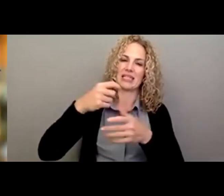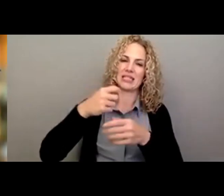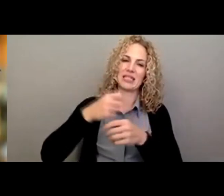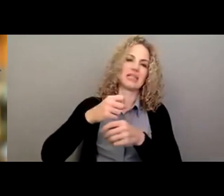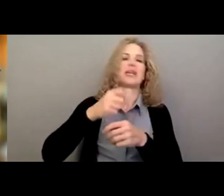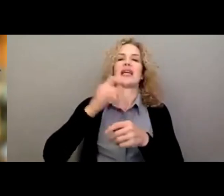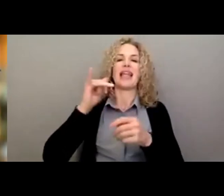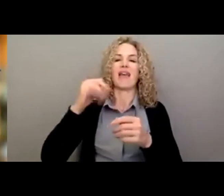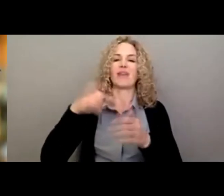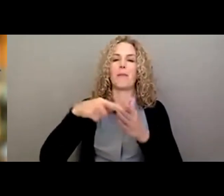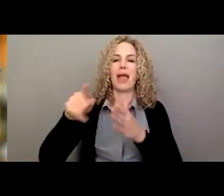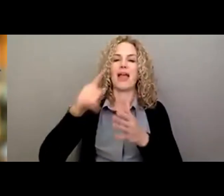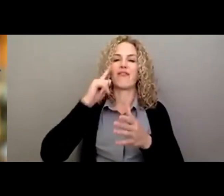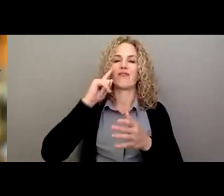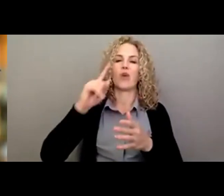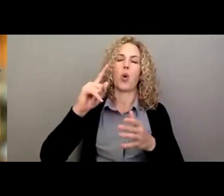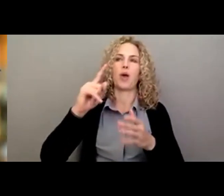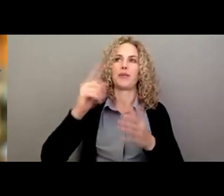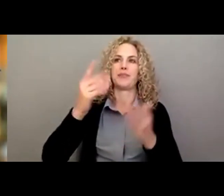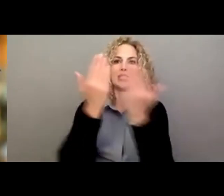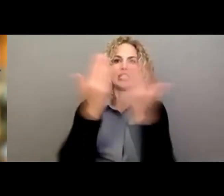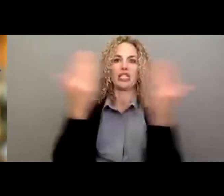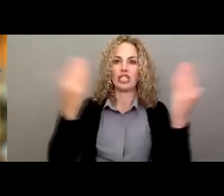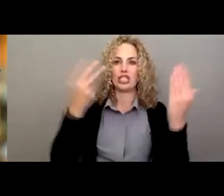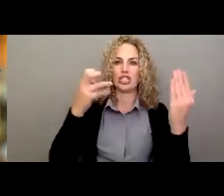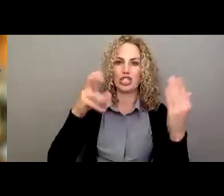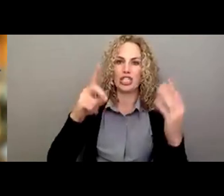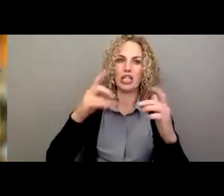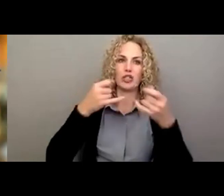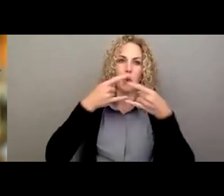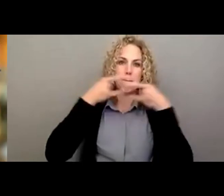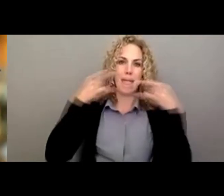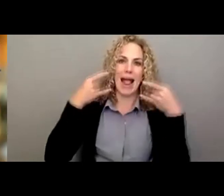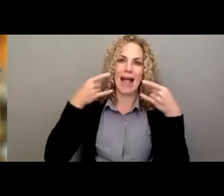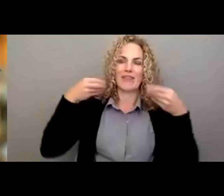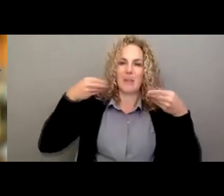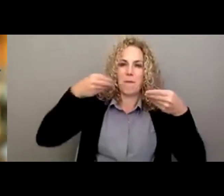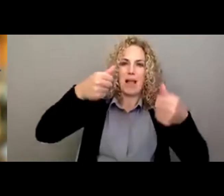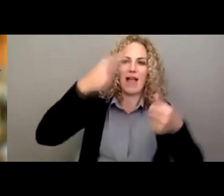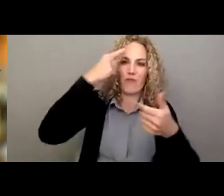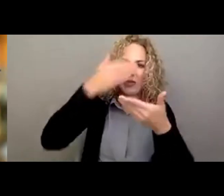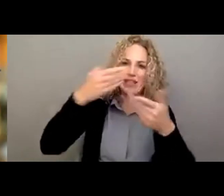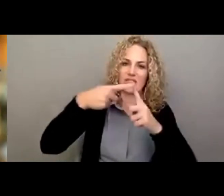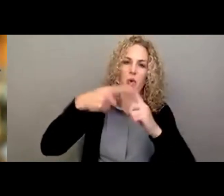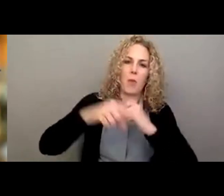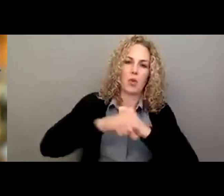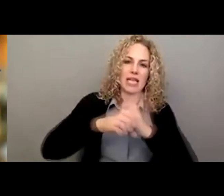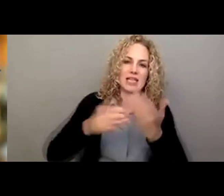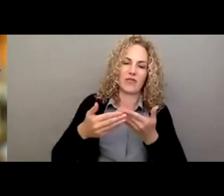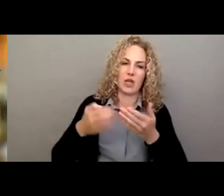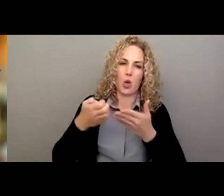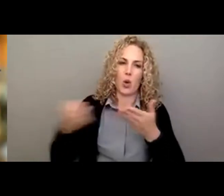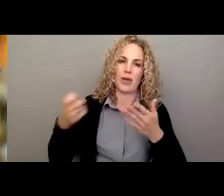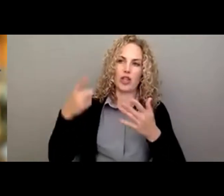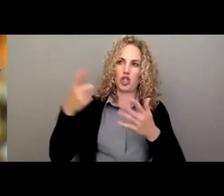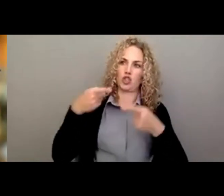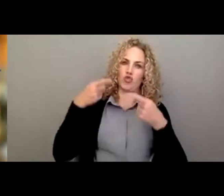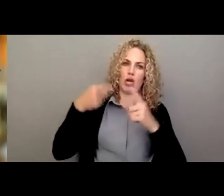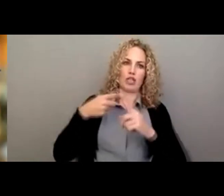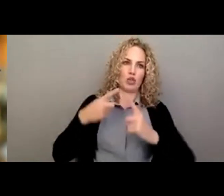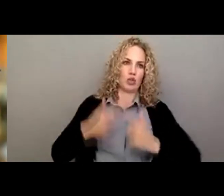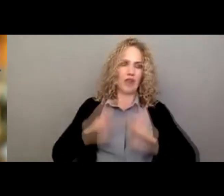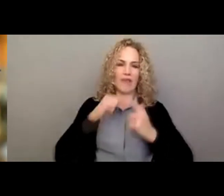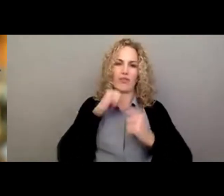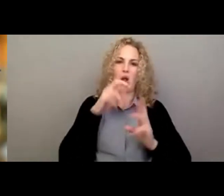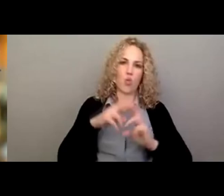plexiglass shields, cleaning, masks, whatever they might be. And, you know, they're struggling to survive and they weren't ready for this.